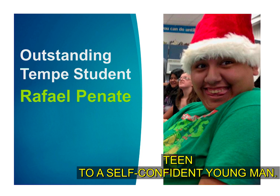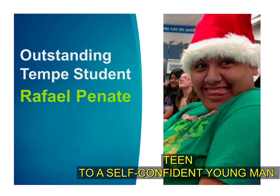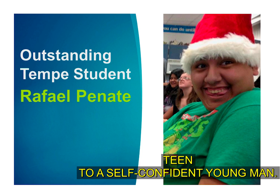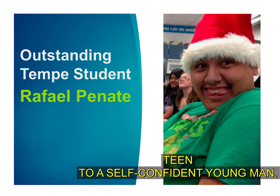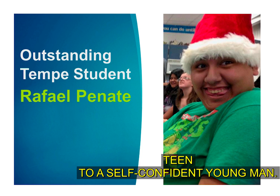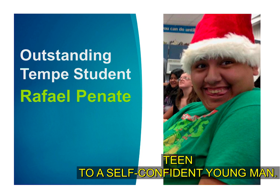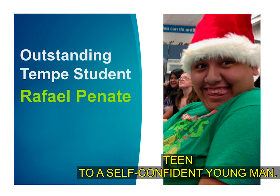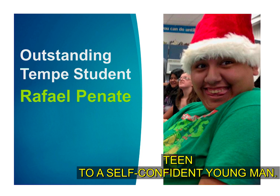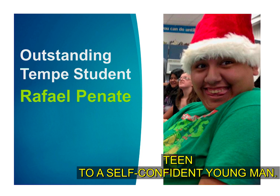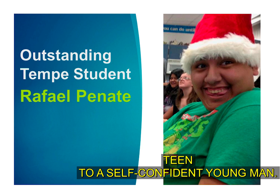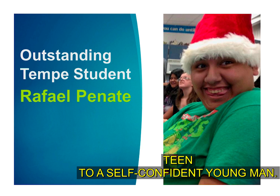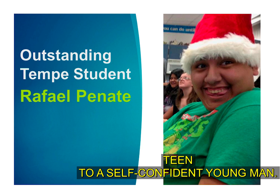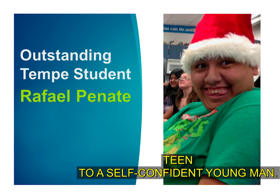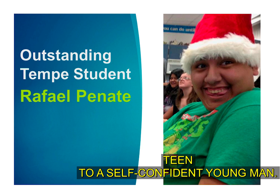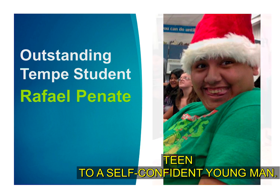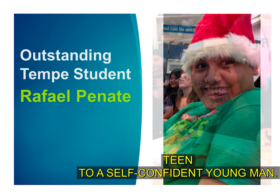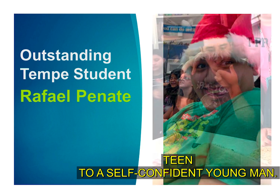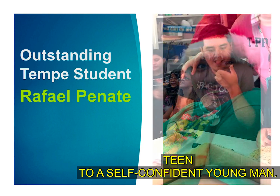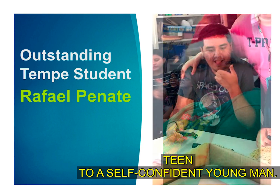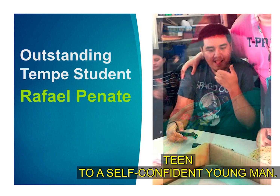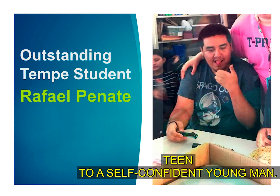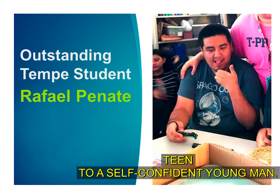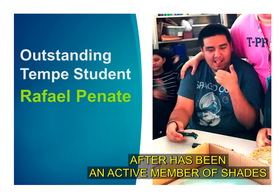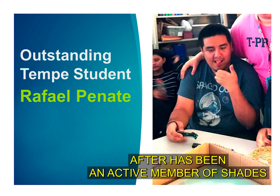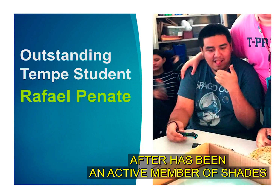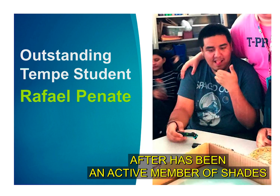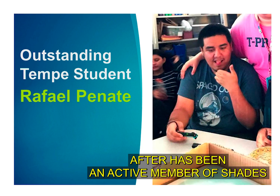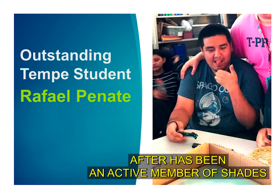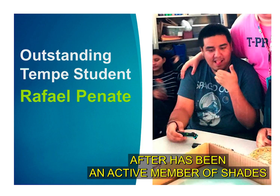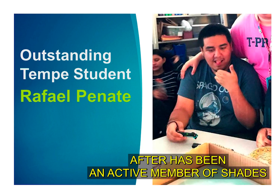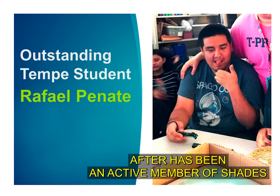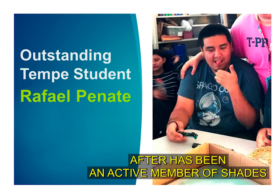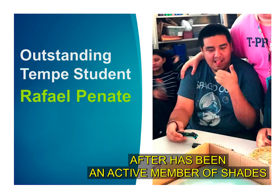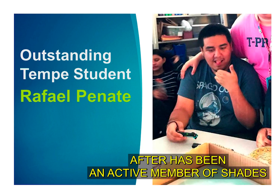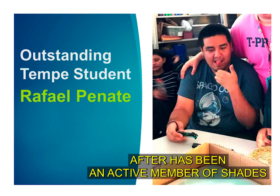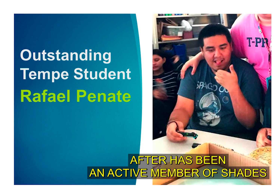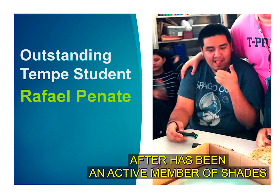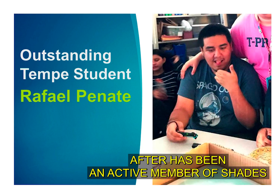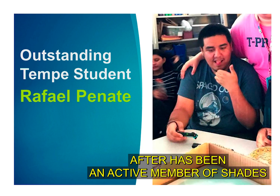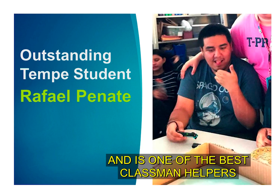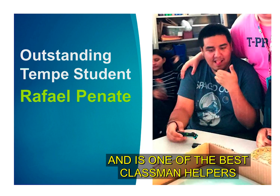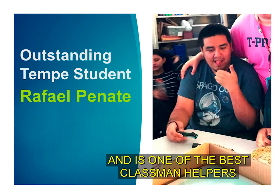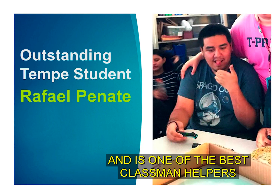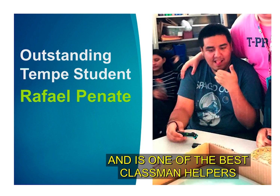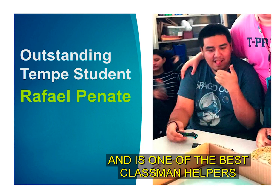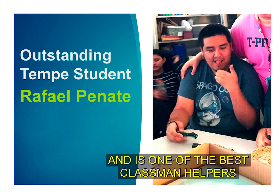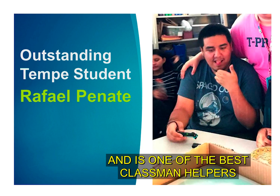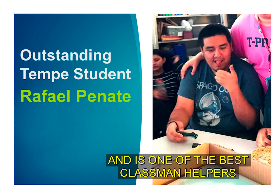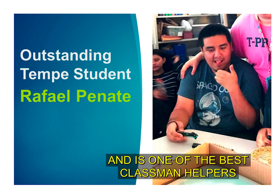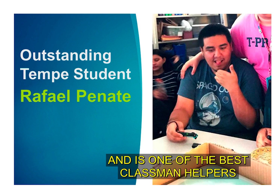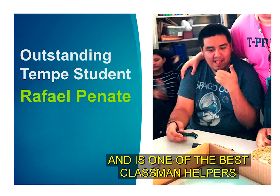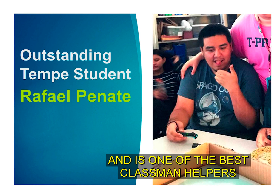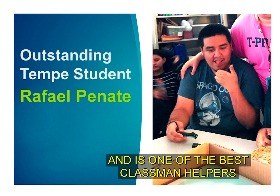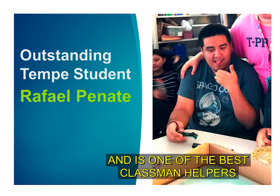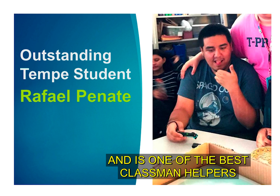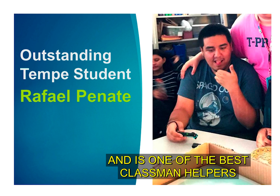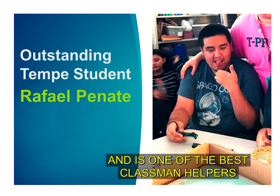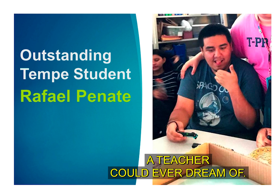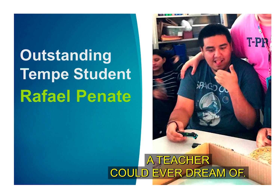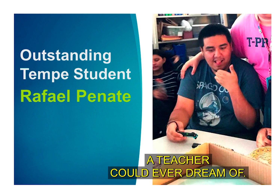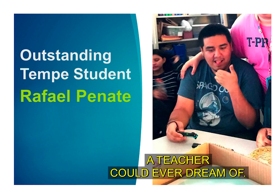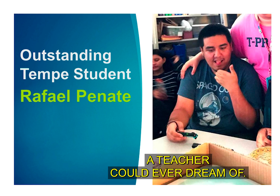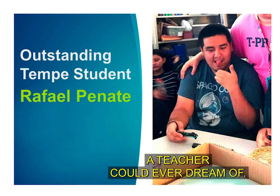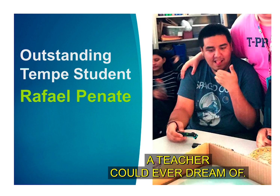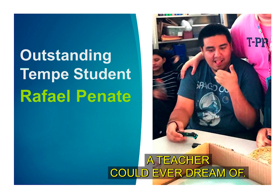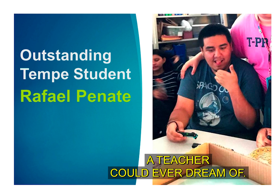to a self-confident young man raphael has been an active member of shades and is one of the best classroom helpers